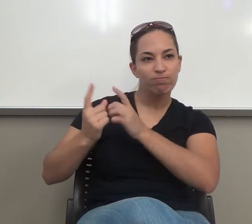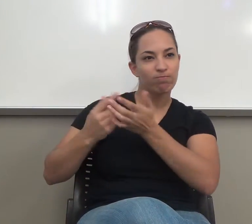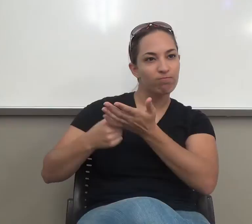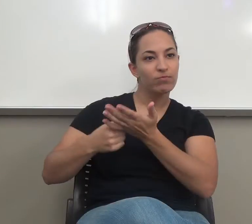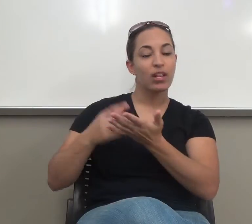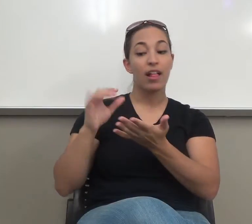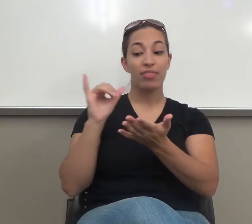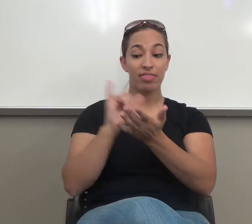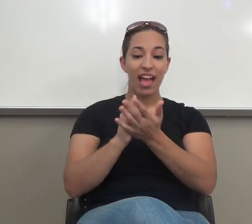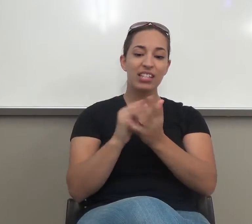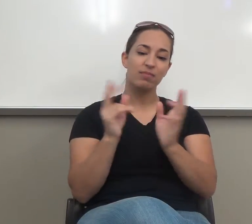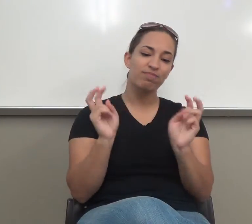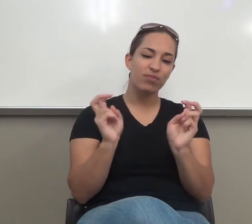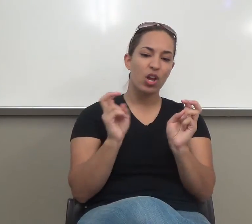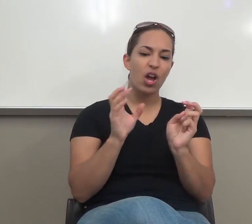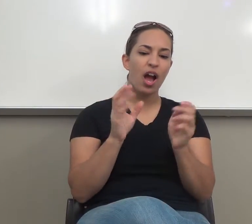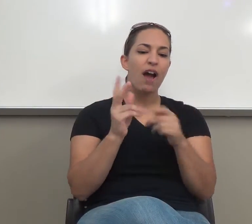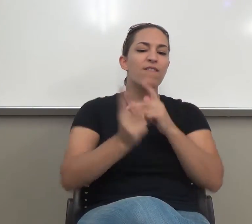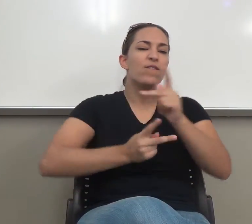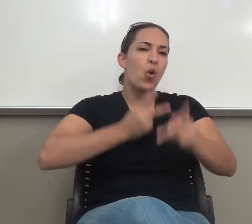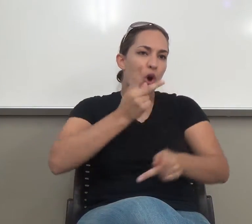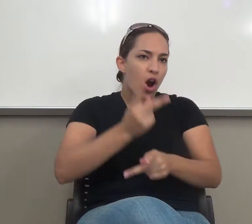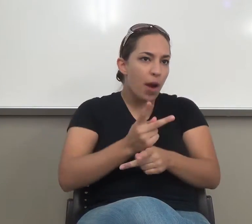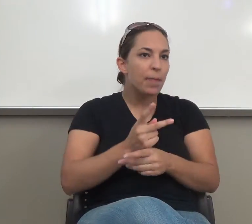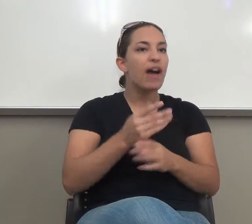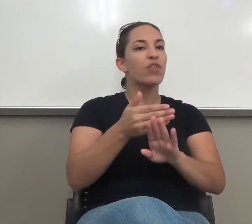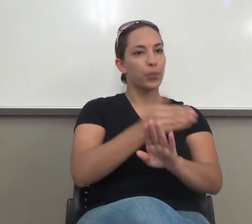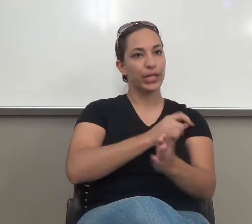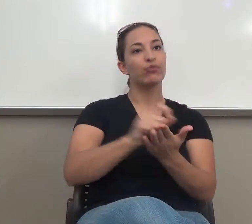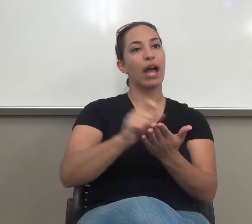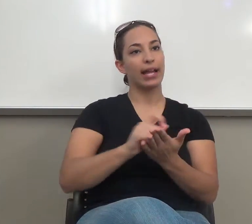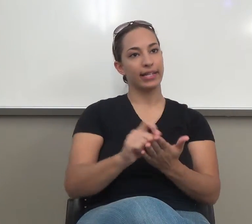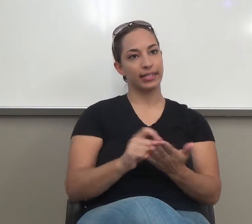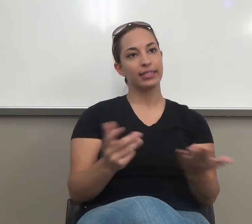to do. Anything Because of course this word root means